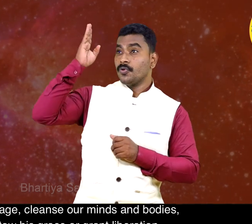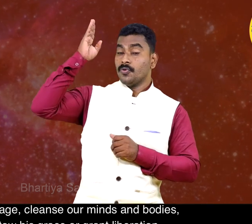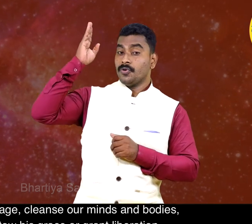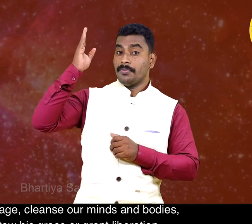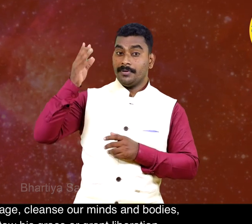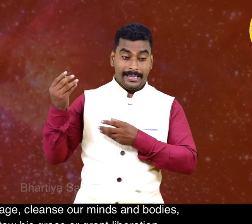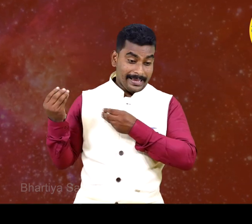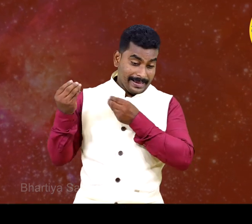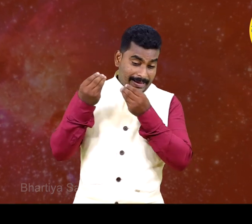liberation.